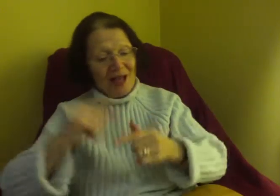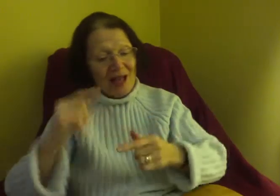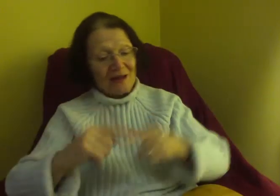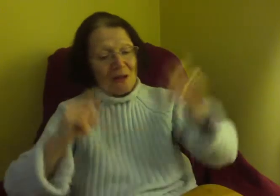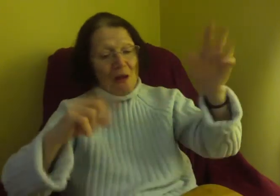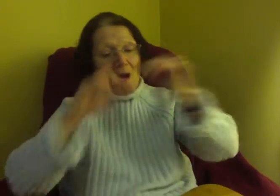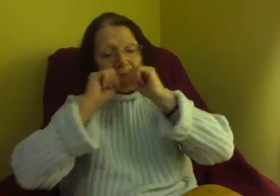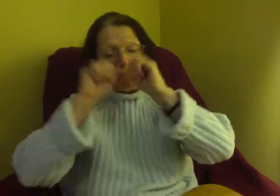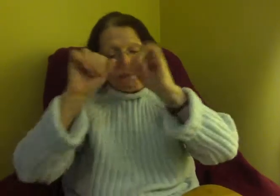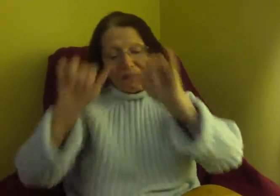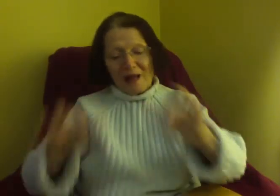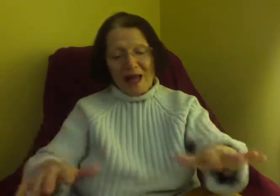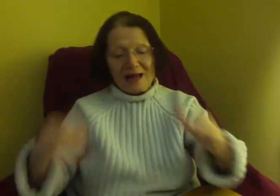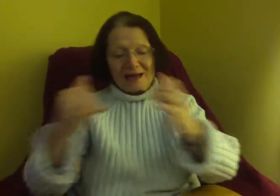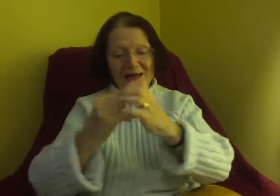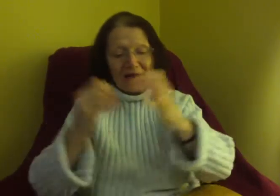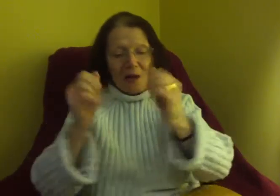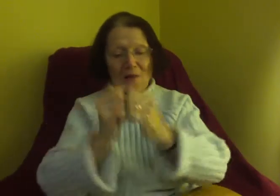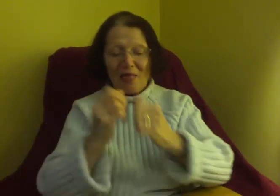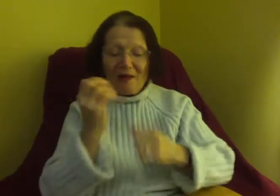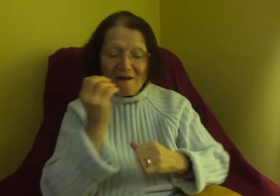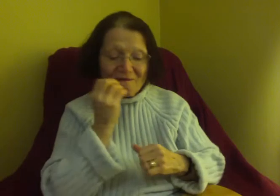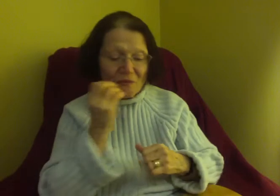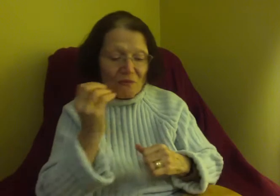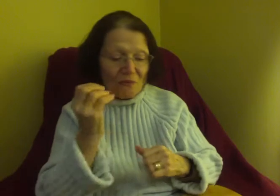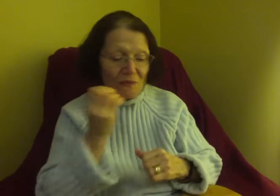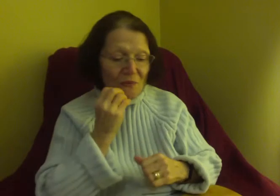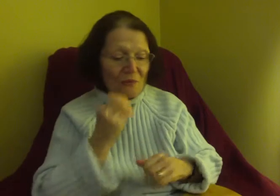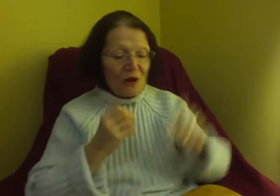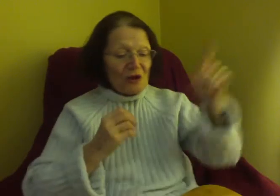blood . . blood I don't know.